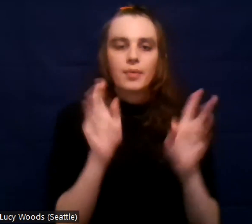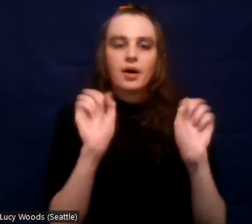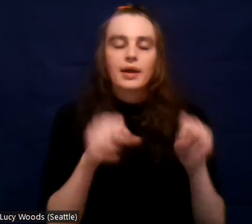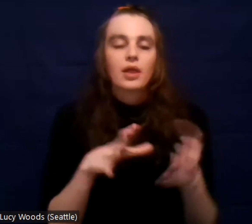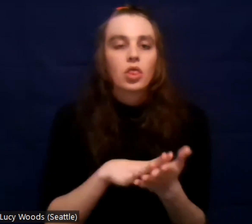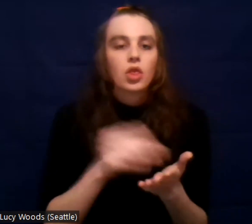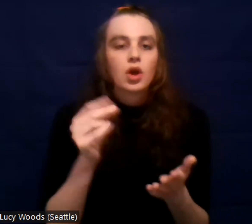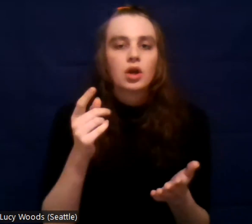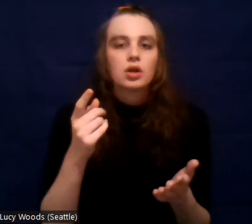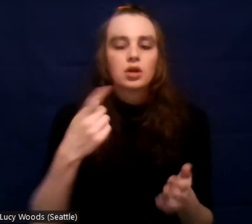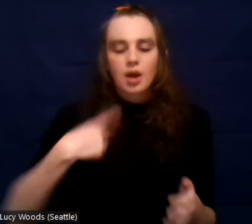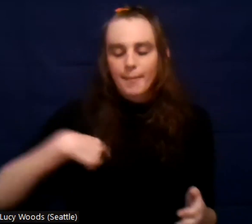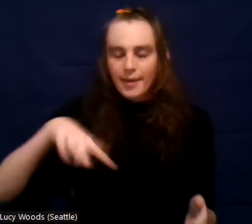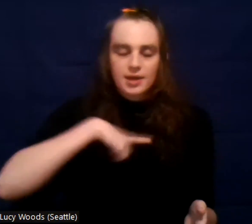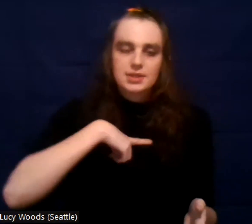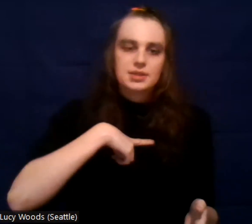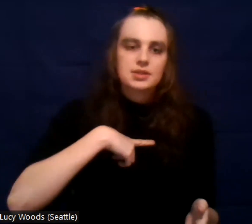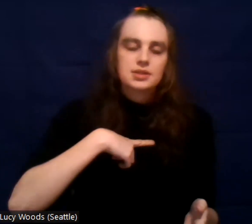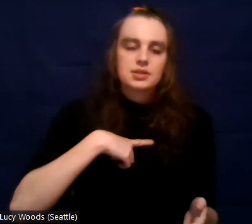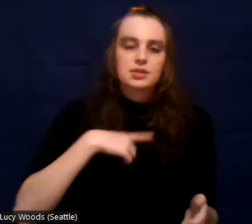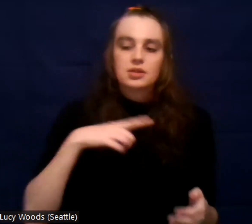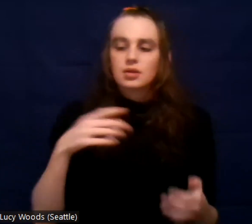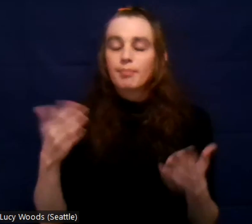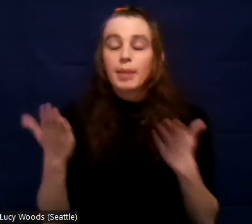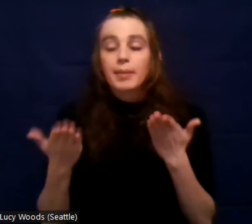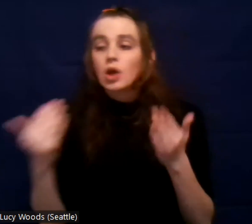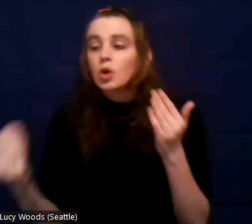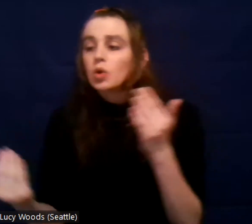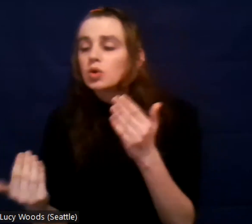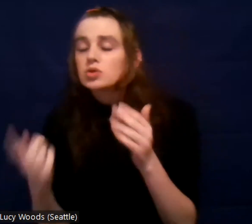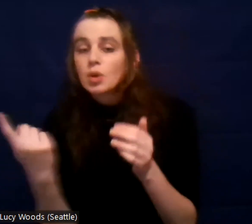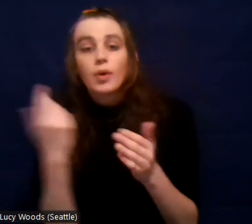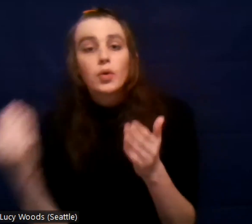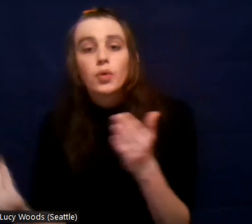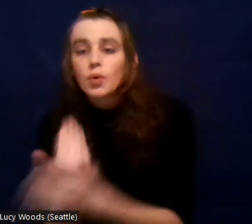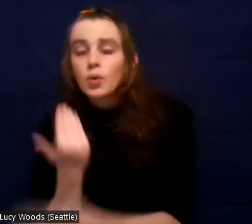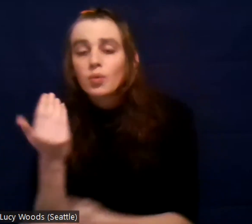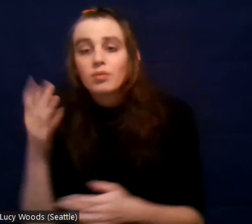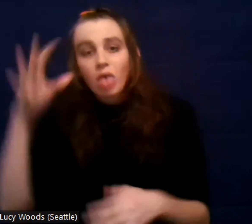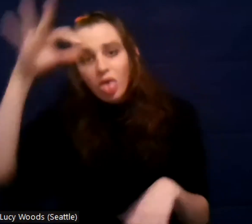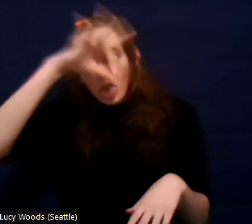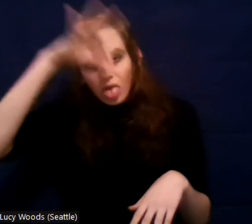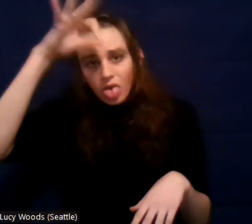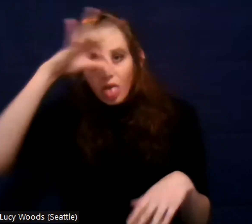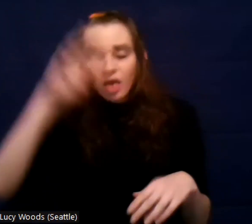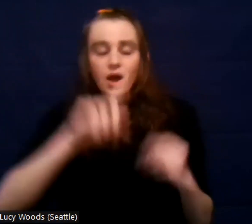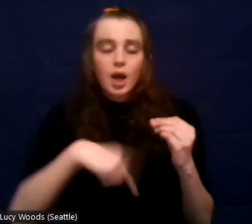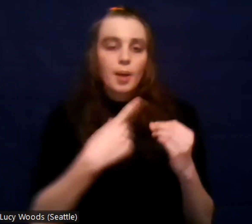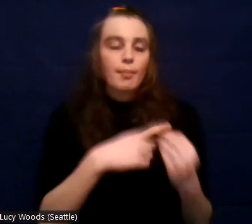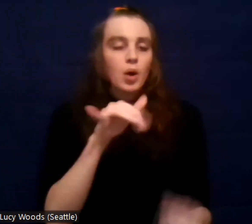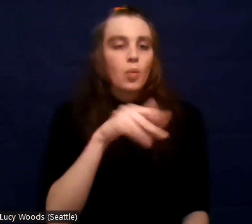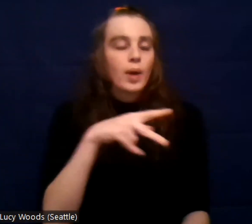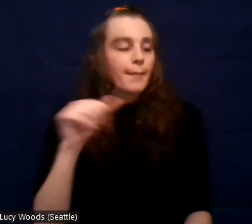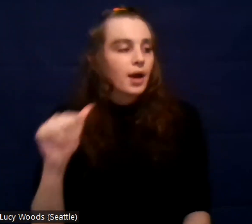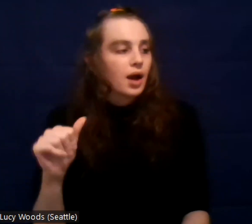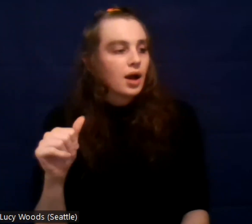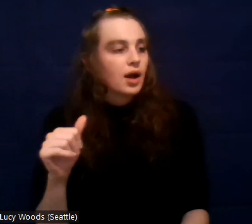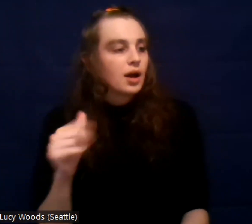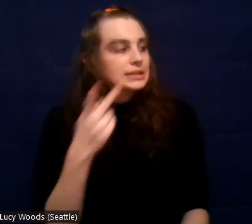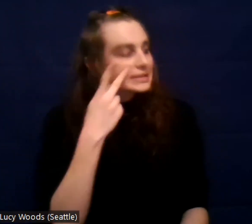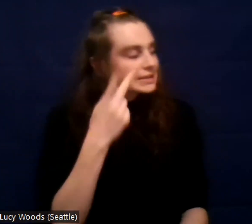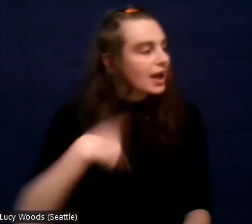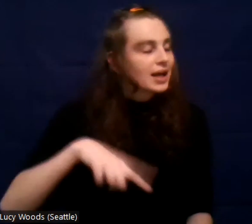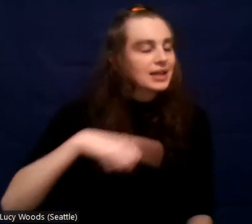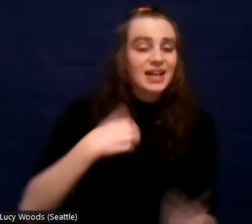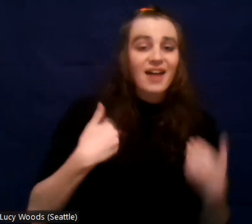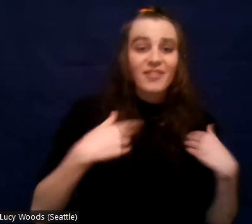newcomer that just has no clue about life and, and gets to have fun sober and, and